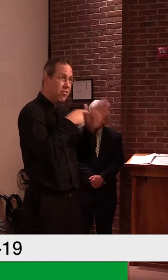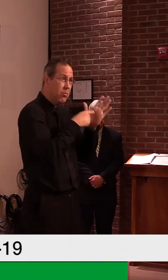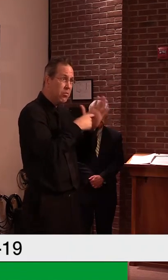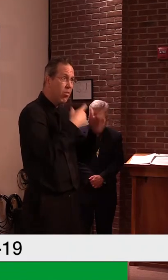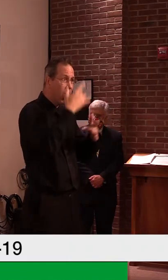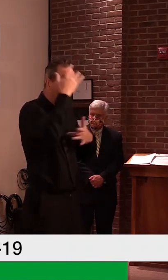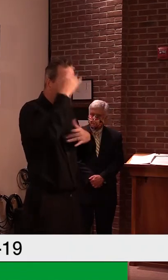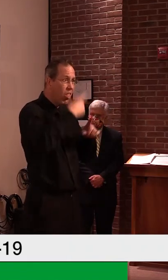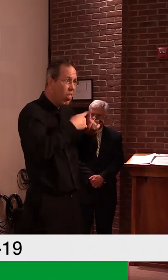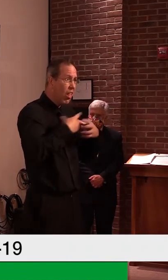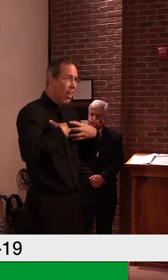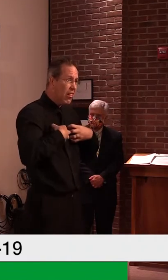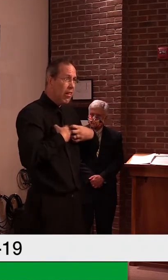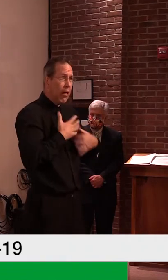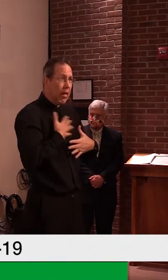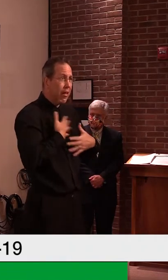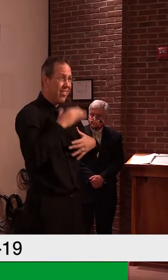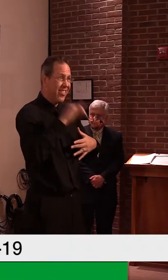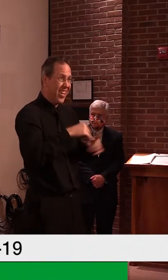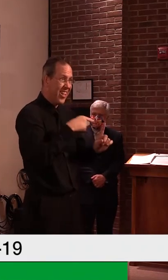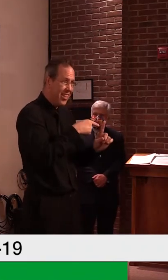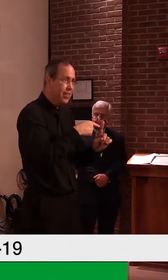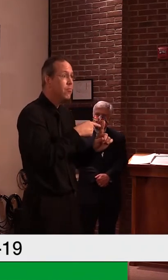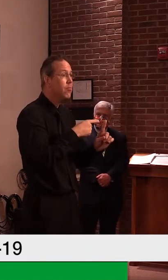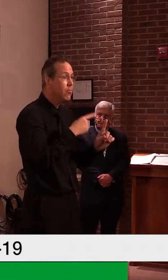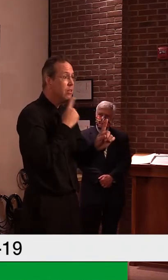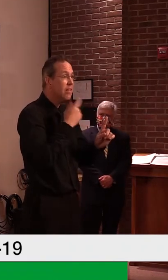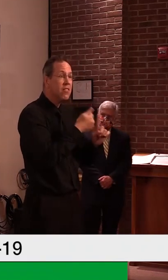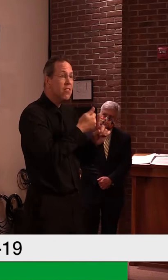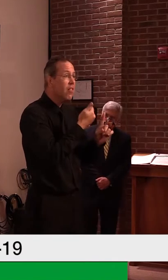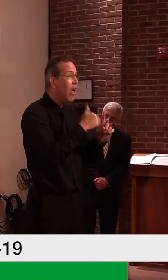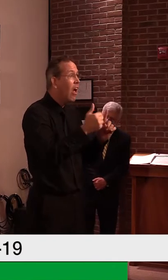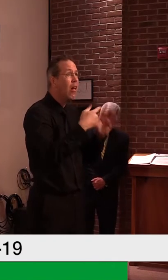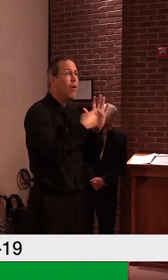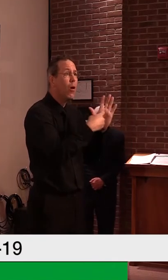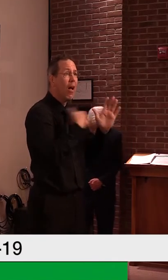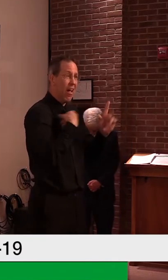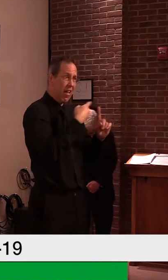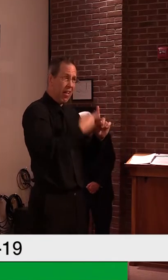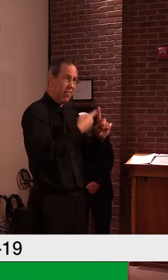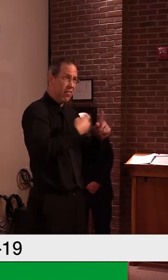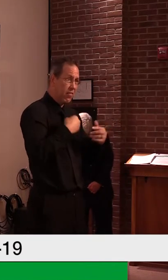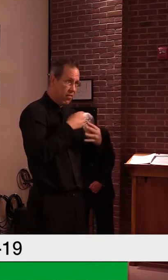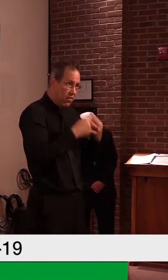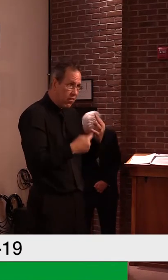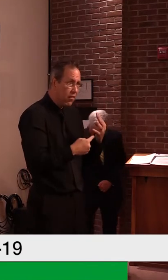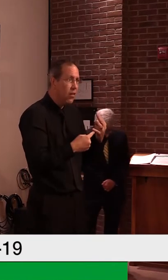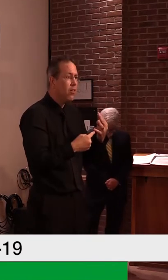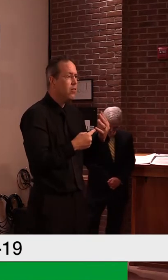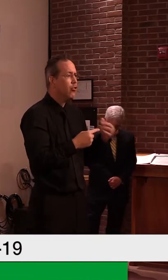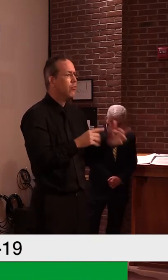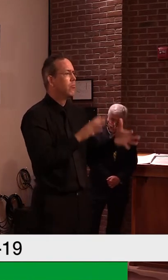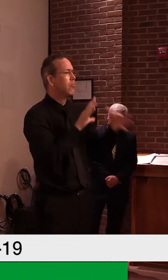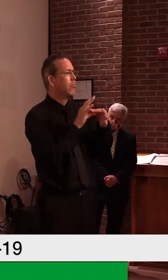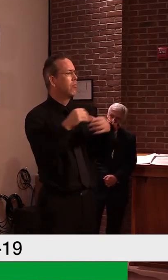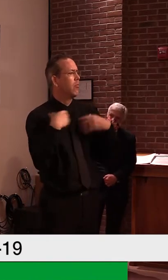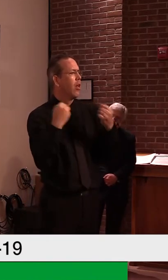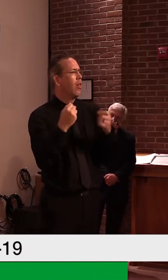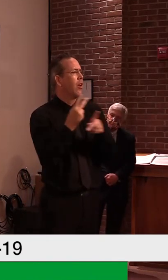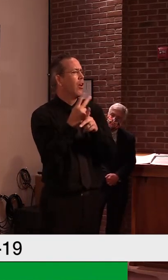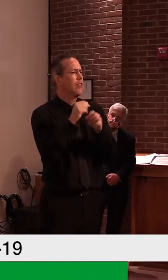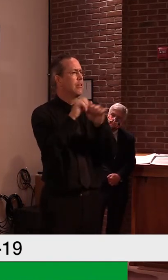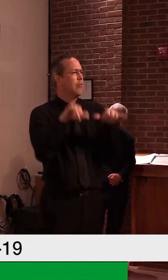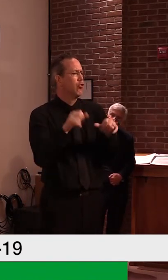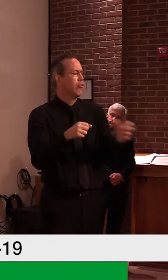like anyone with symptoms of anything, we'd like people to be connected with the health care system if they're going to get